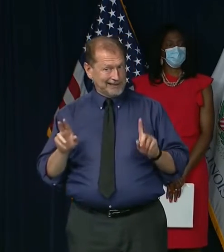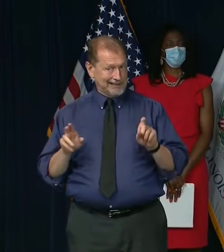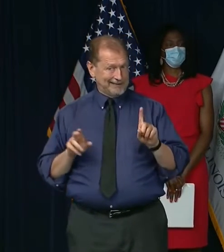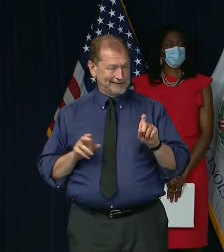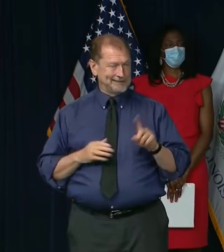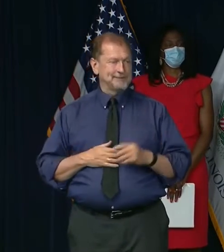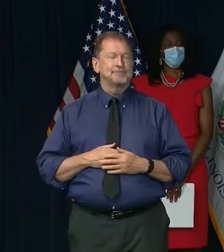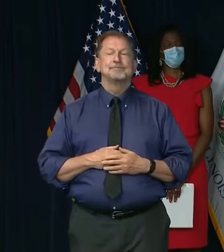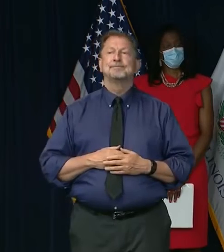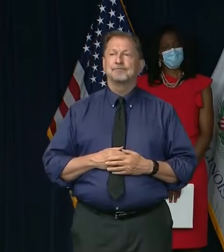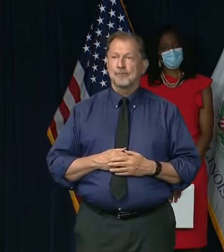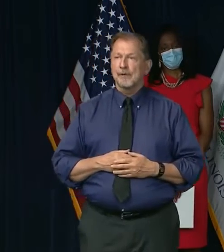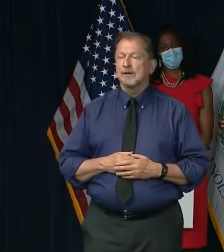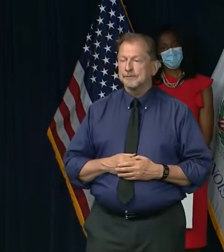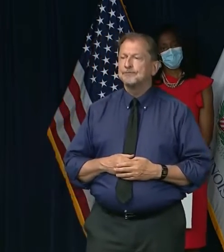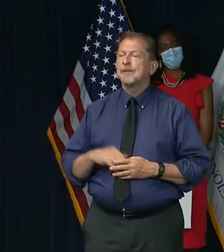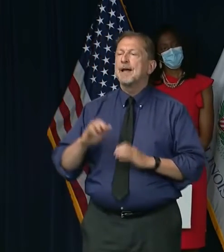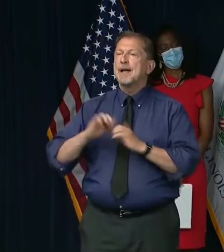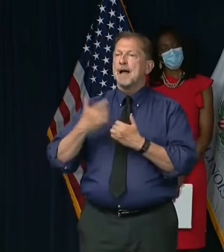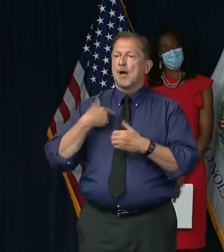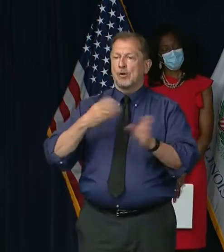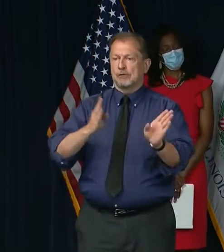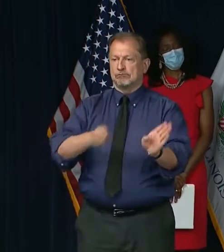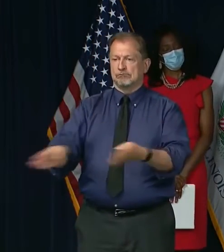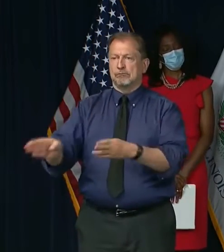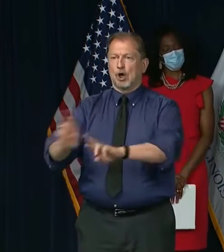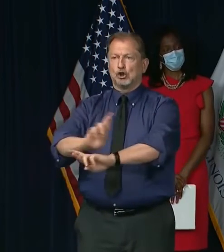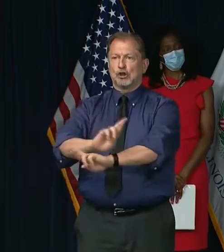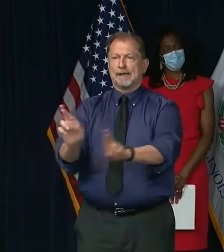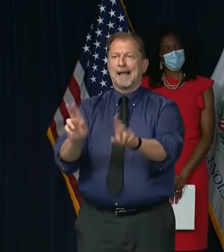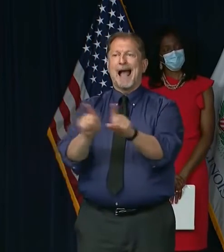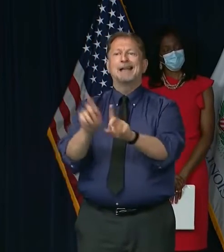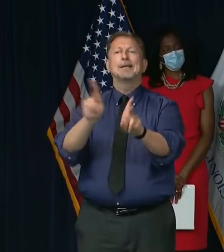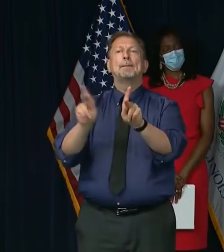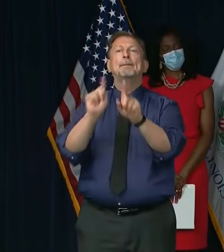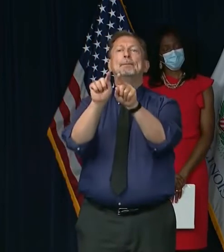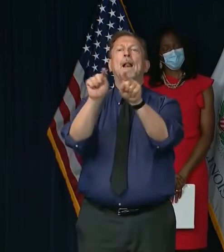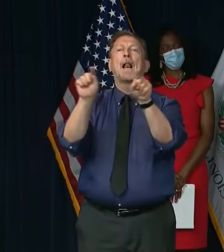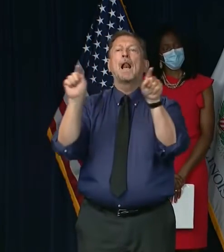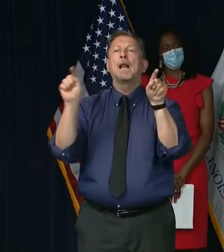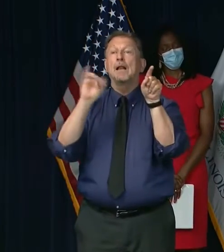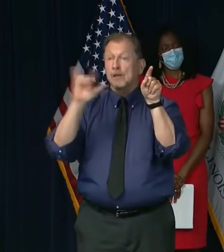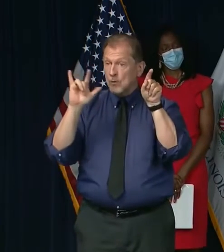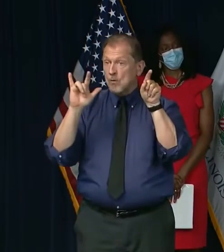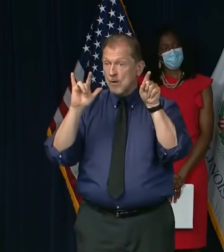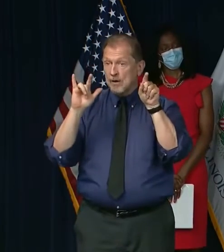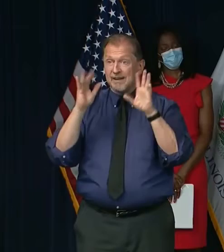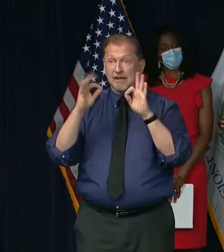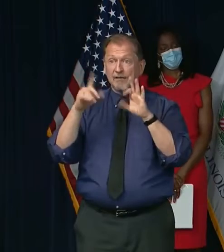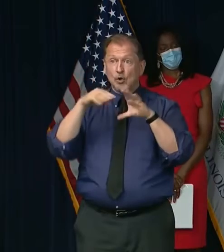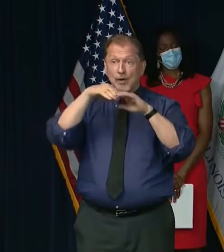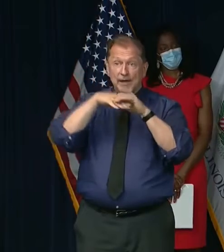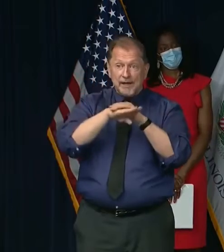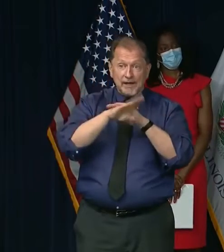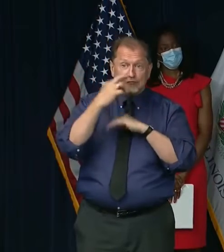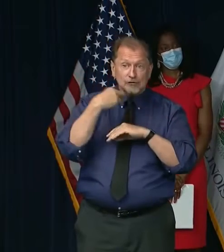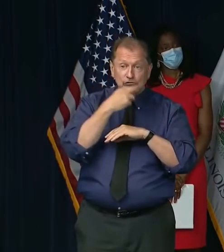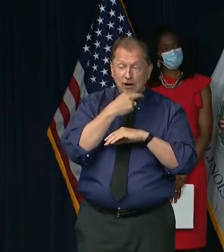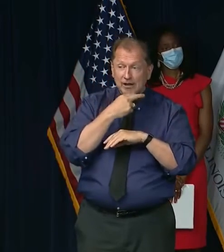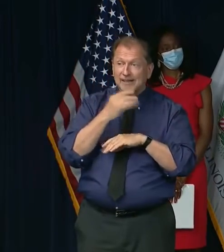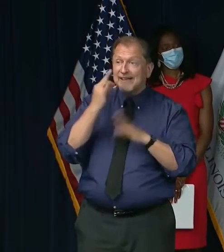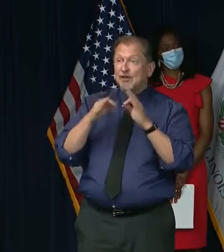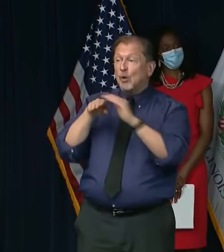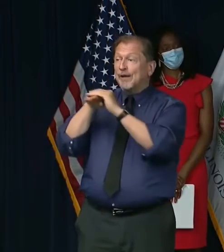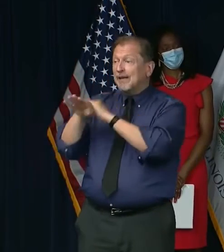Here's how we need to prepare as a state. Here's how the people of Illinois need to prepare. The three W's. Where is